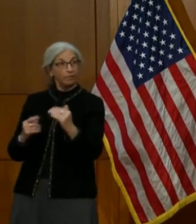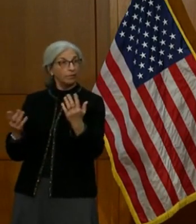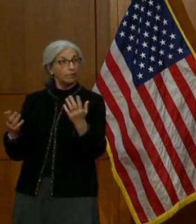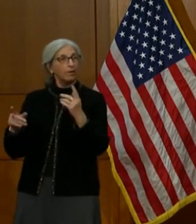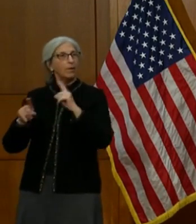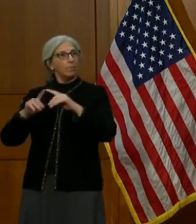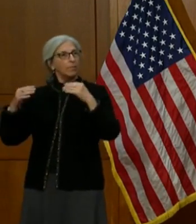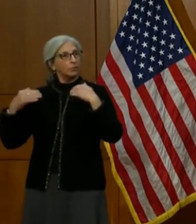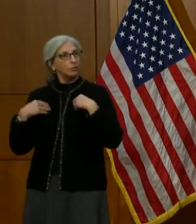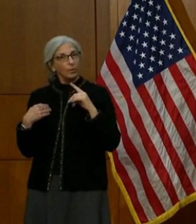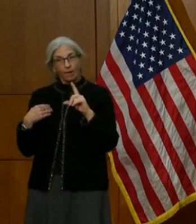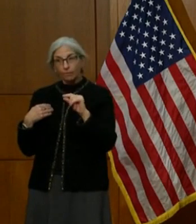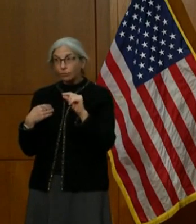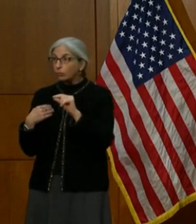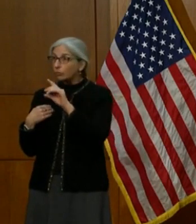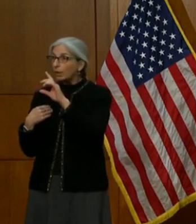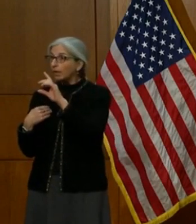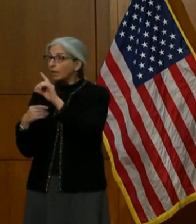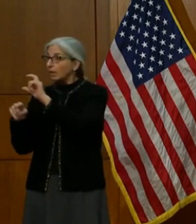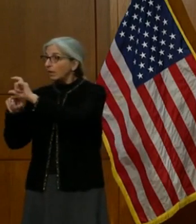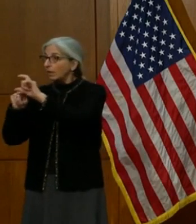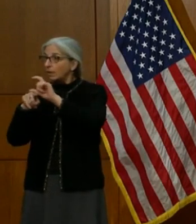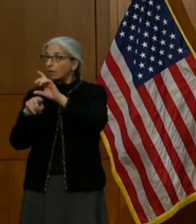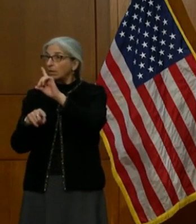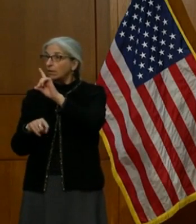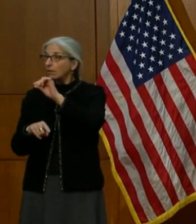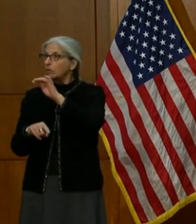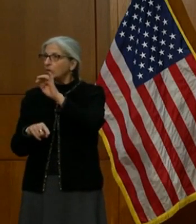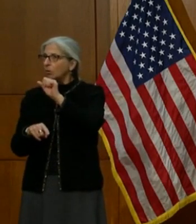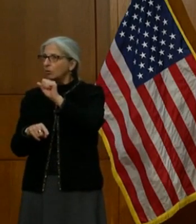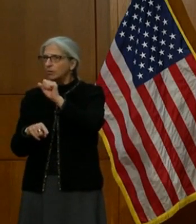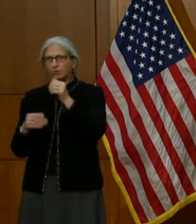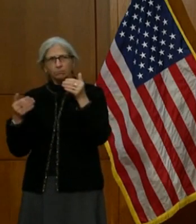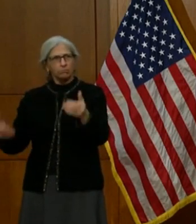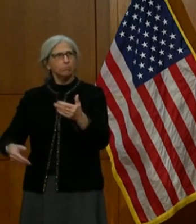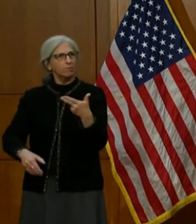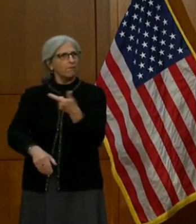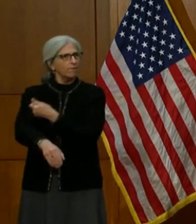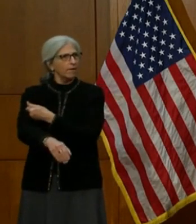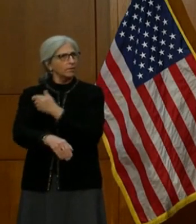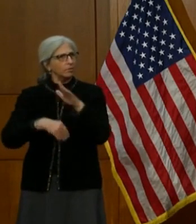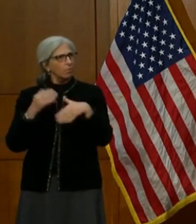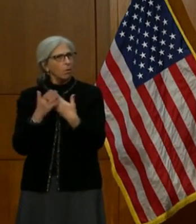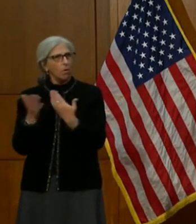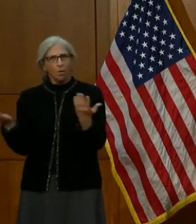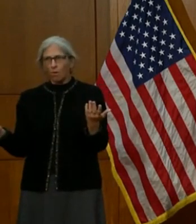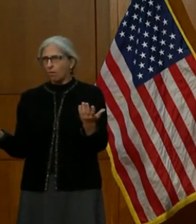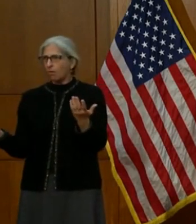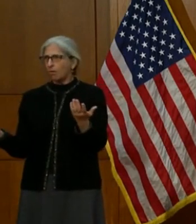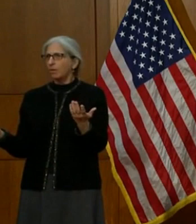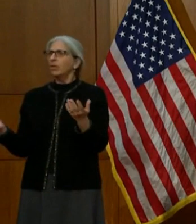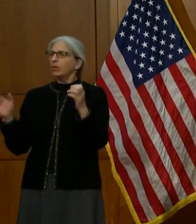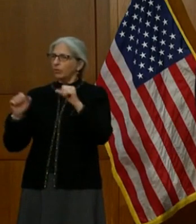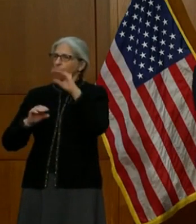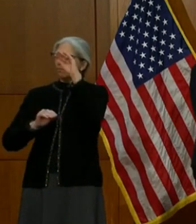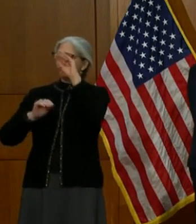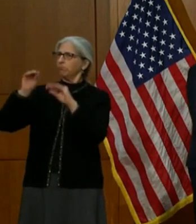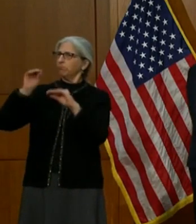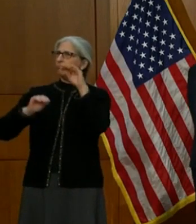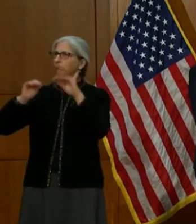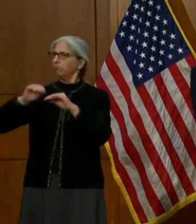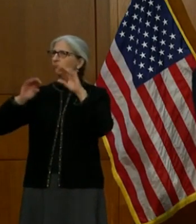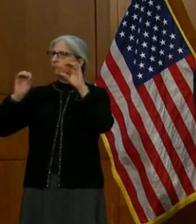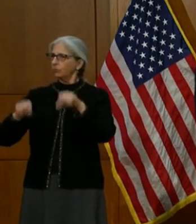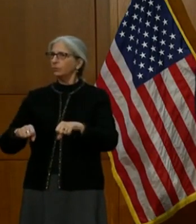twenty doses, vaccinate them all, right? There should be some flexibility there for